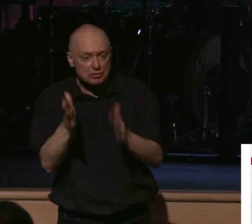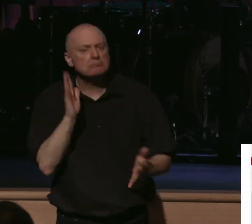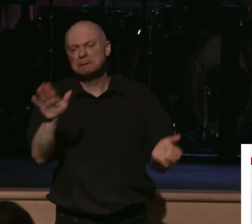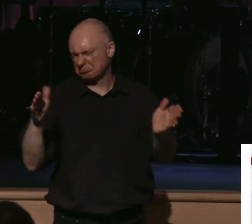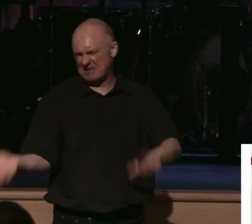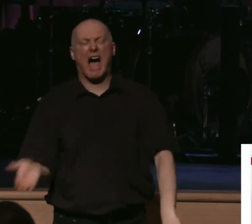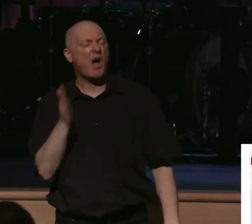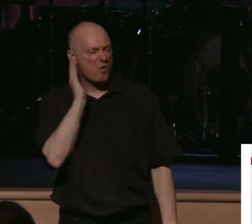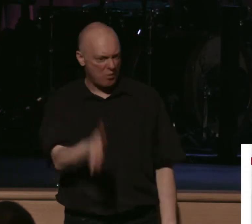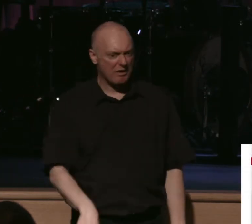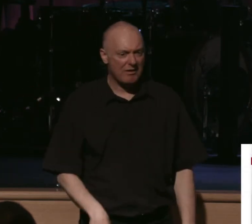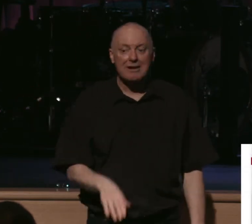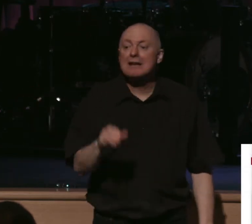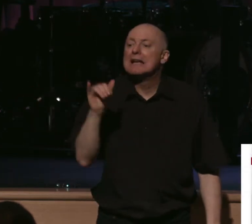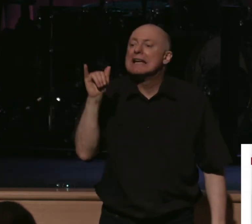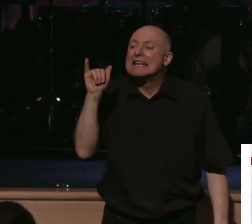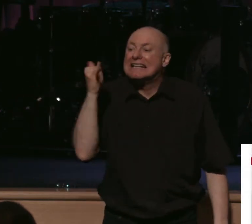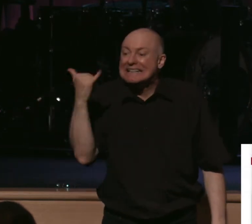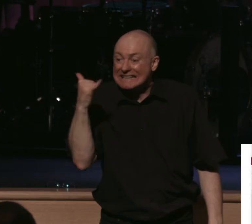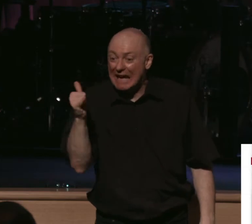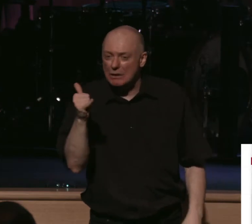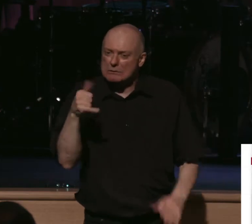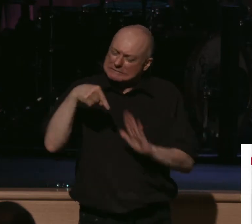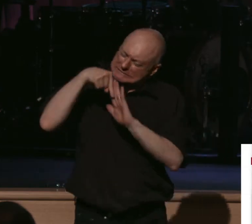They had their way. Yellow is severe persecution.